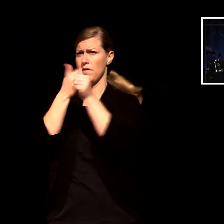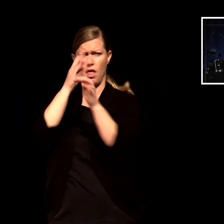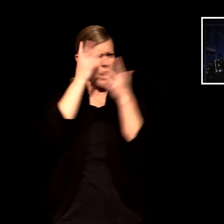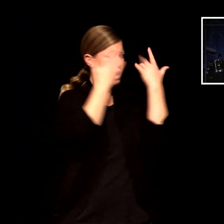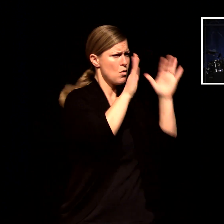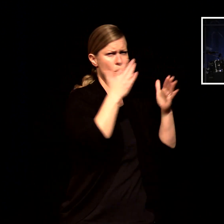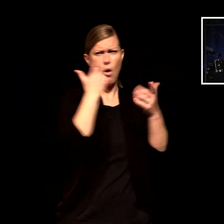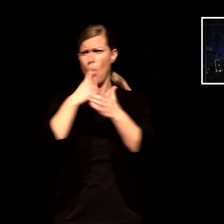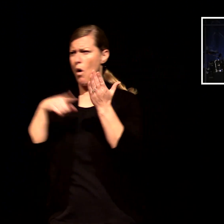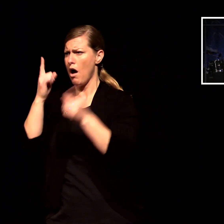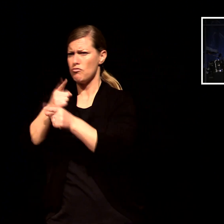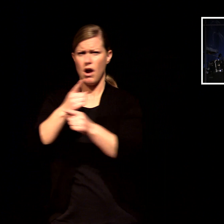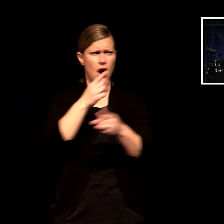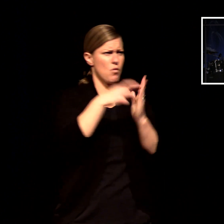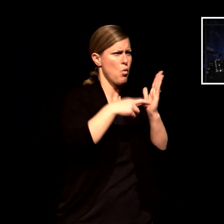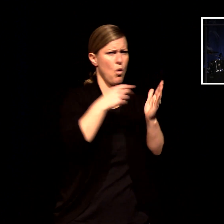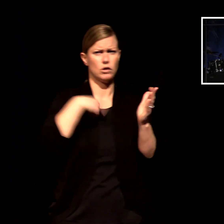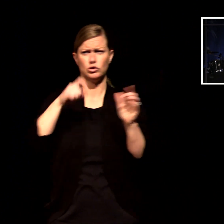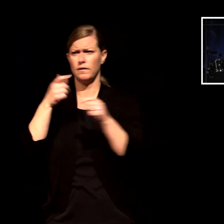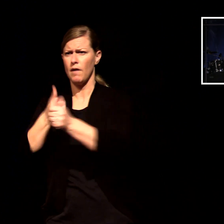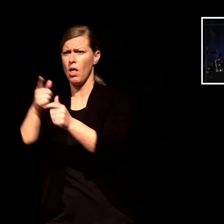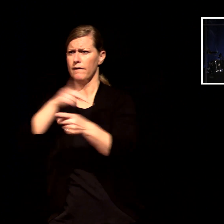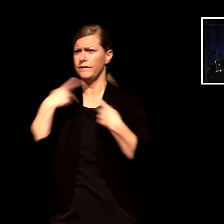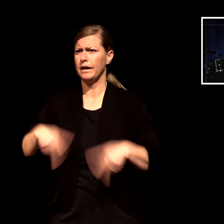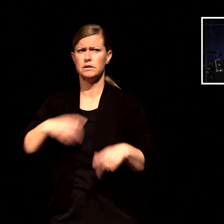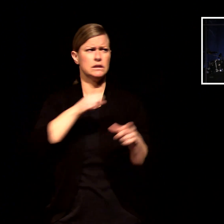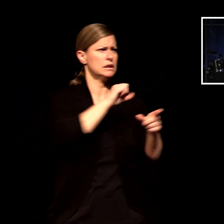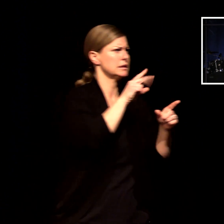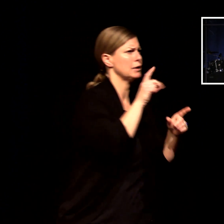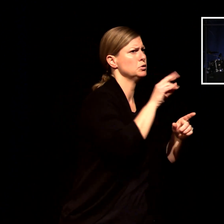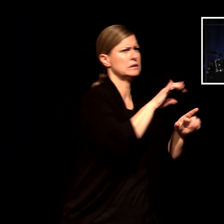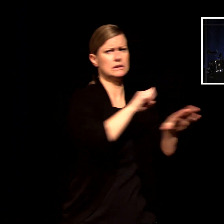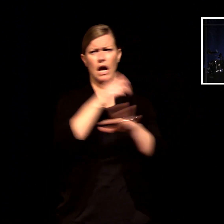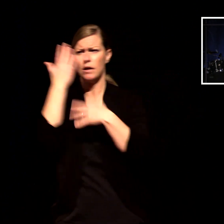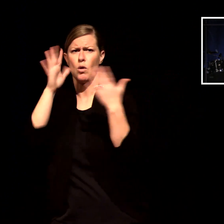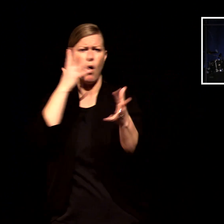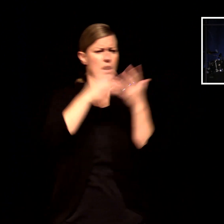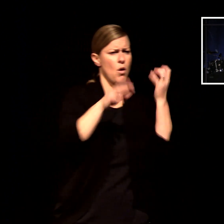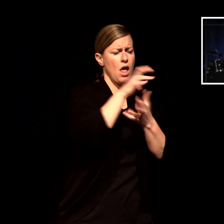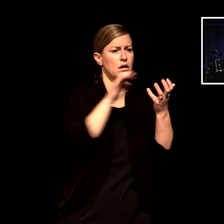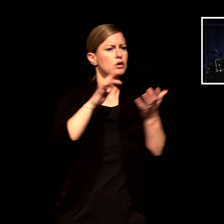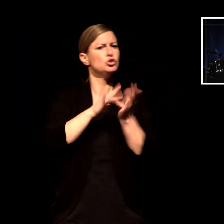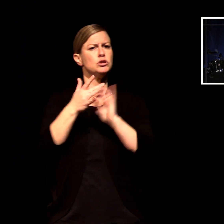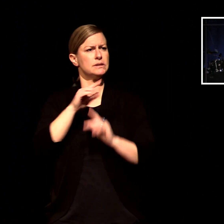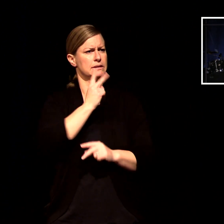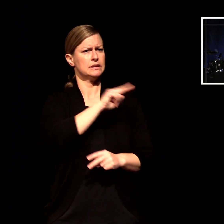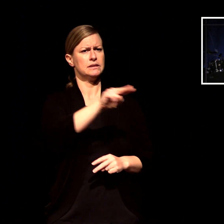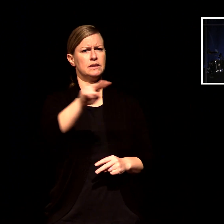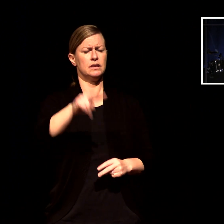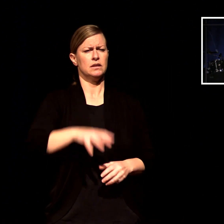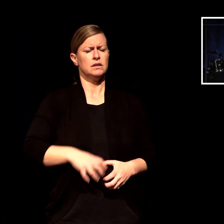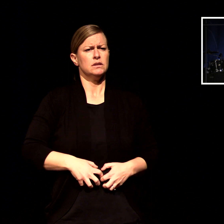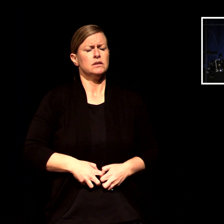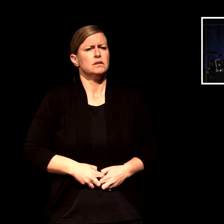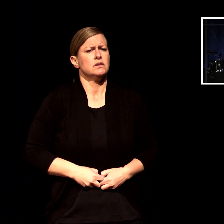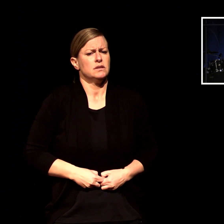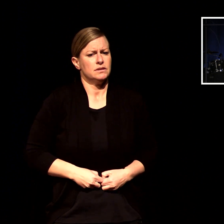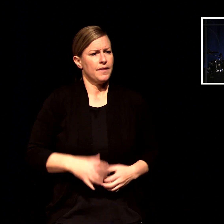cast aside and this is largely an indictment upon the pharisees because the pharisees were doing